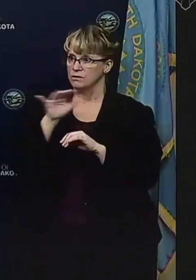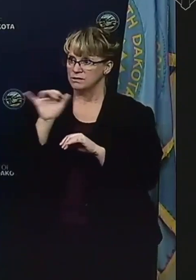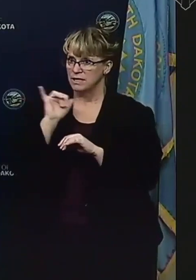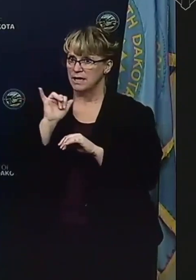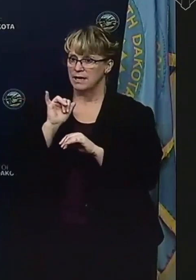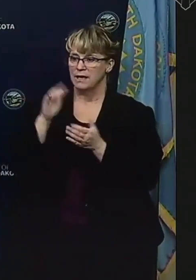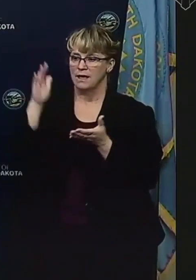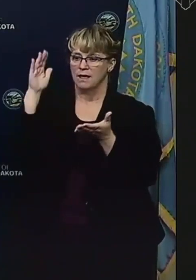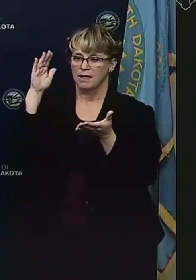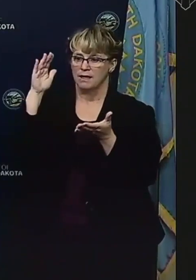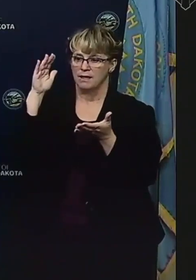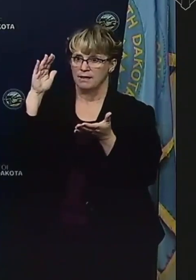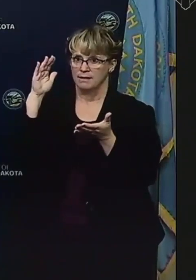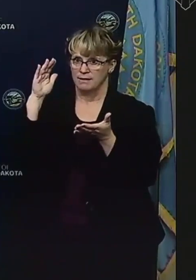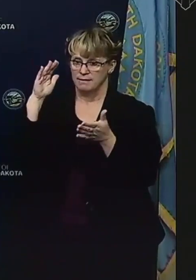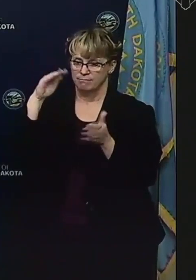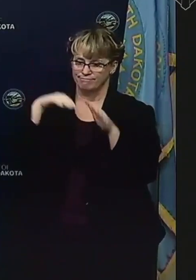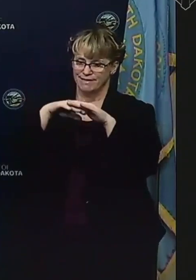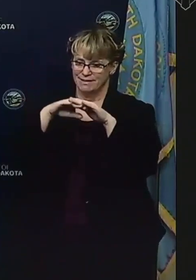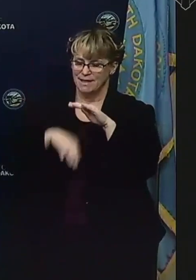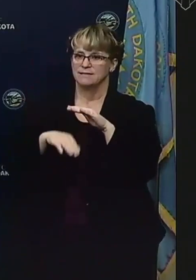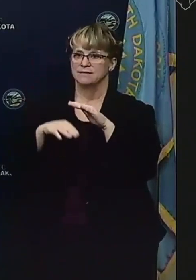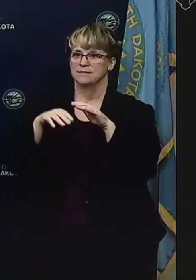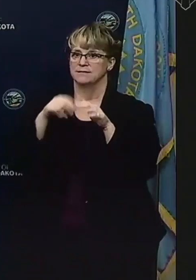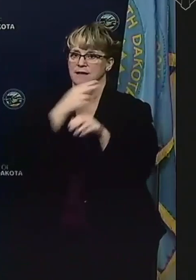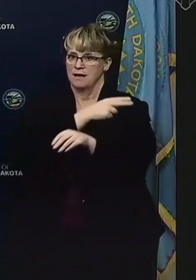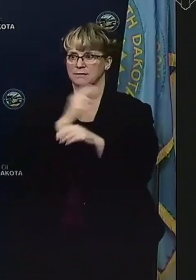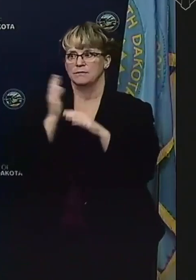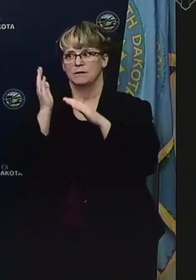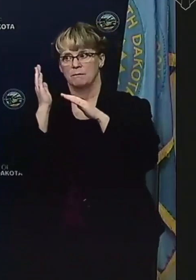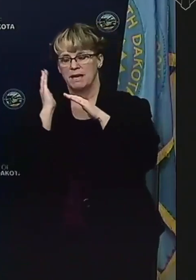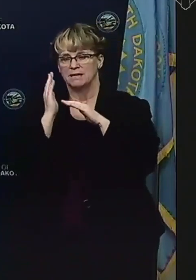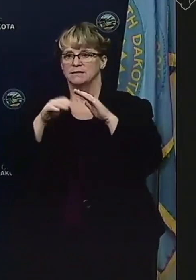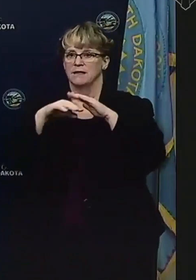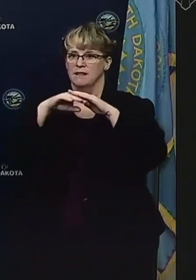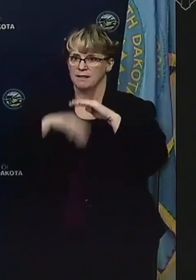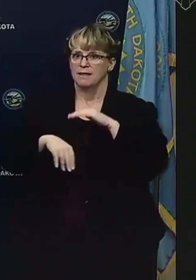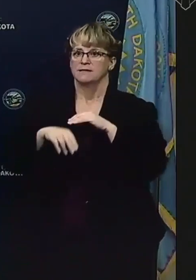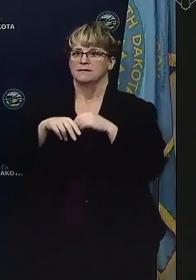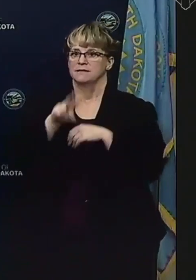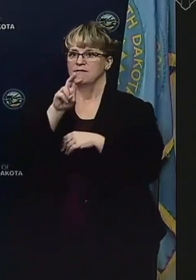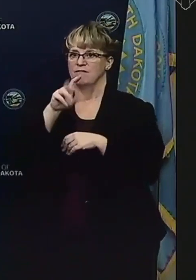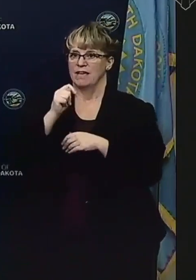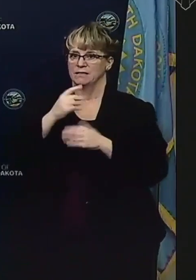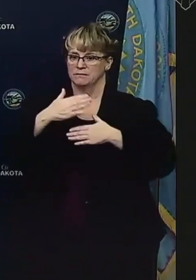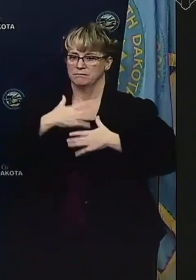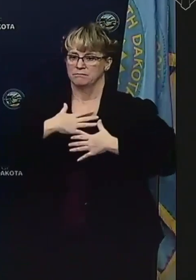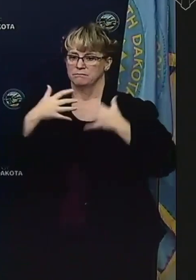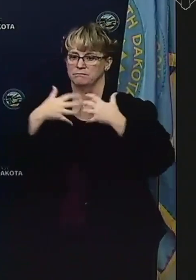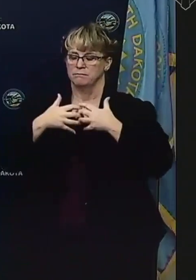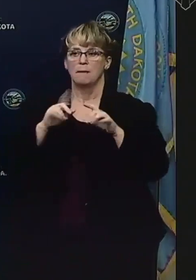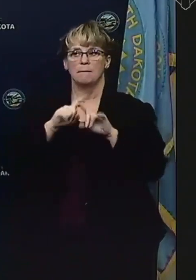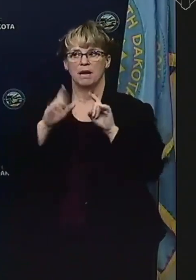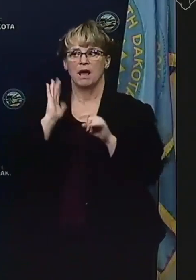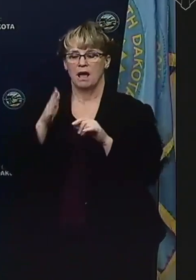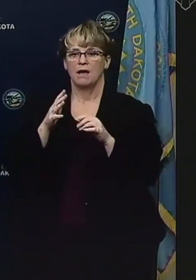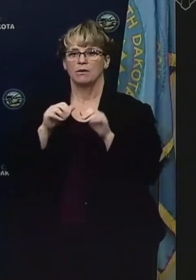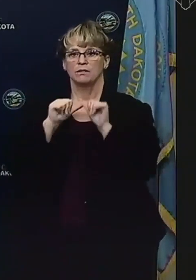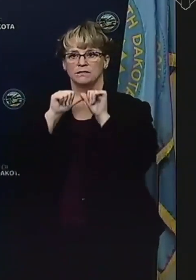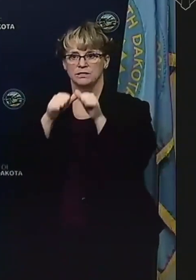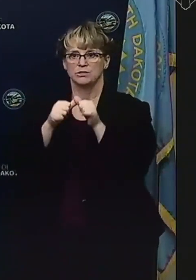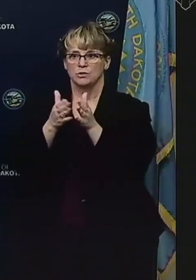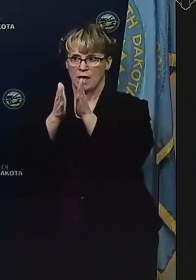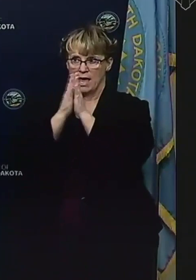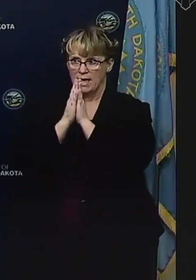to need less hospital beds. It looks like we will need less ventilators in the state. But I am going to continue to ask